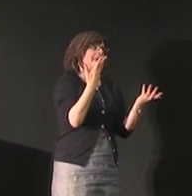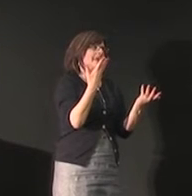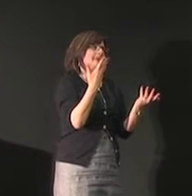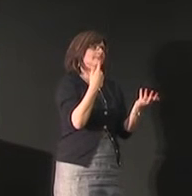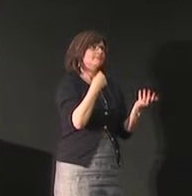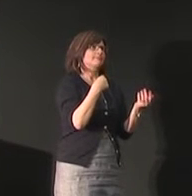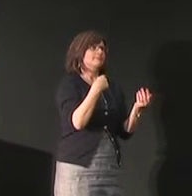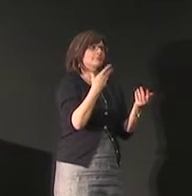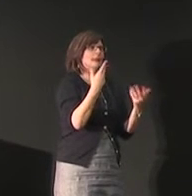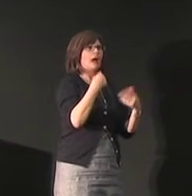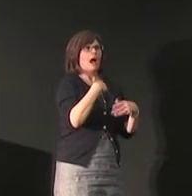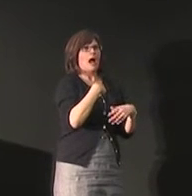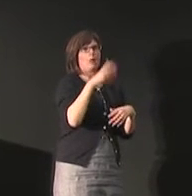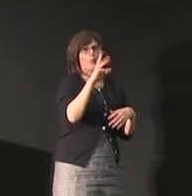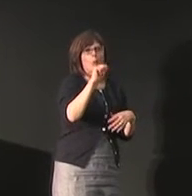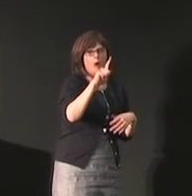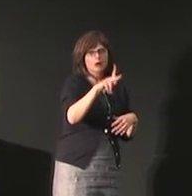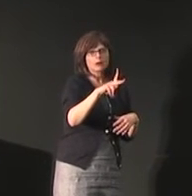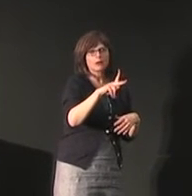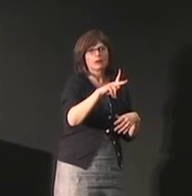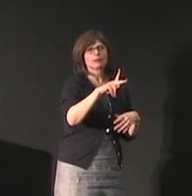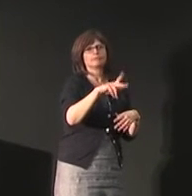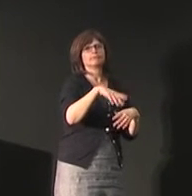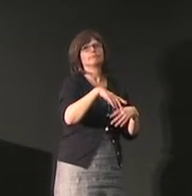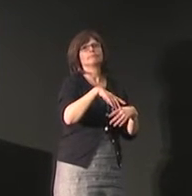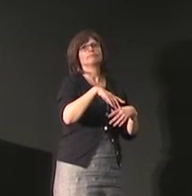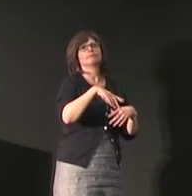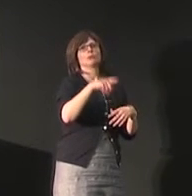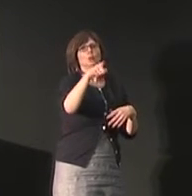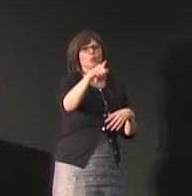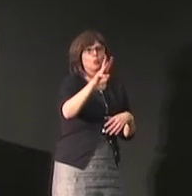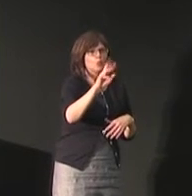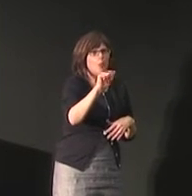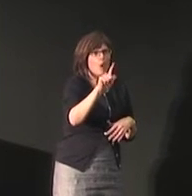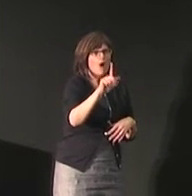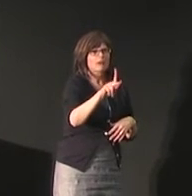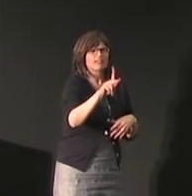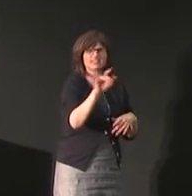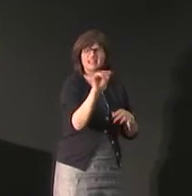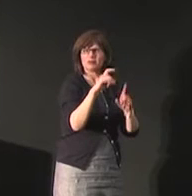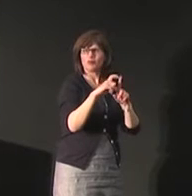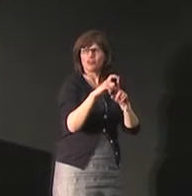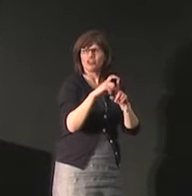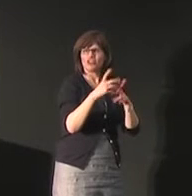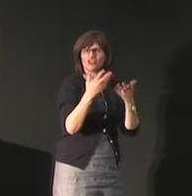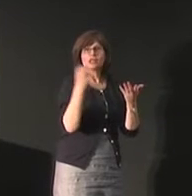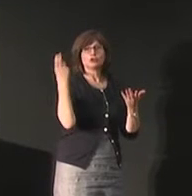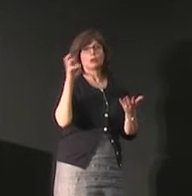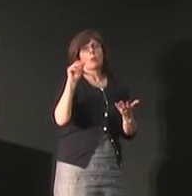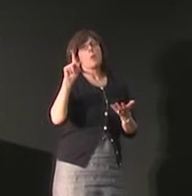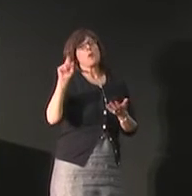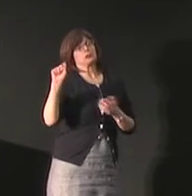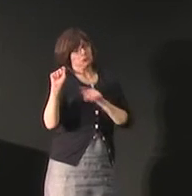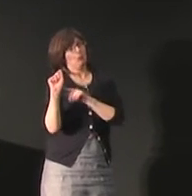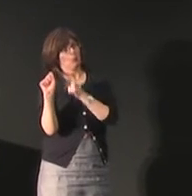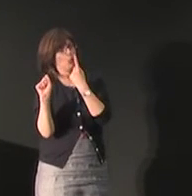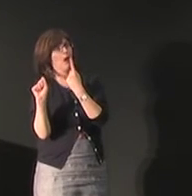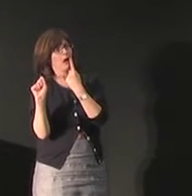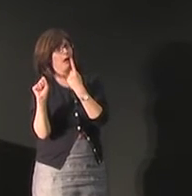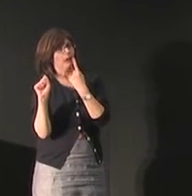so we might say I walk you walk we use the same word when